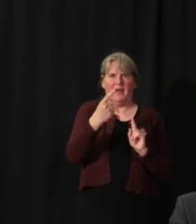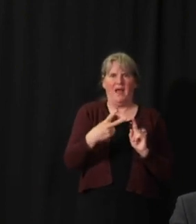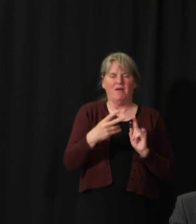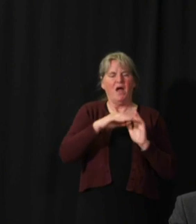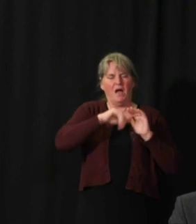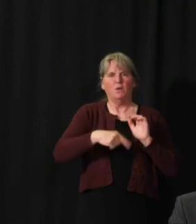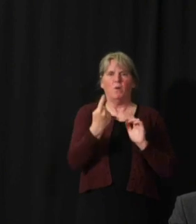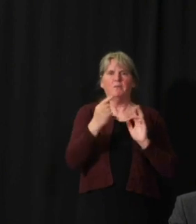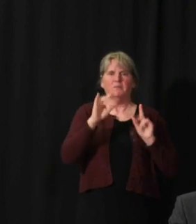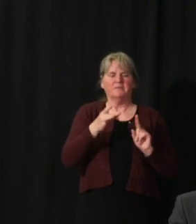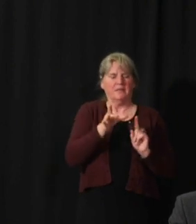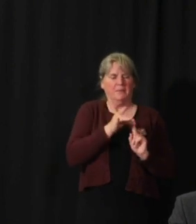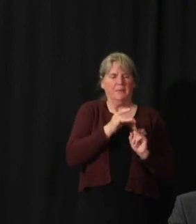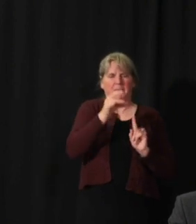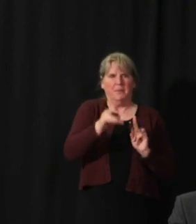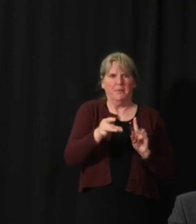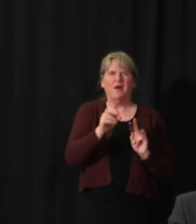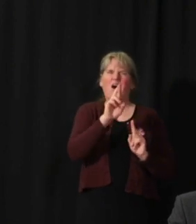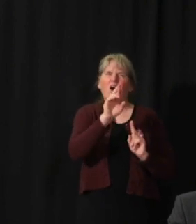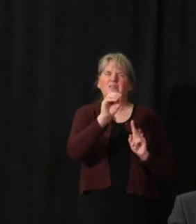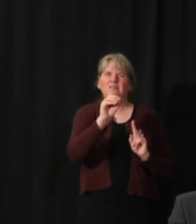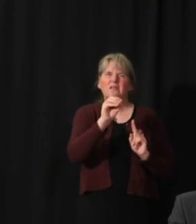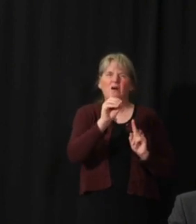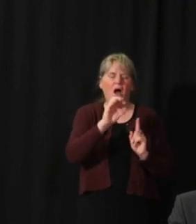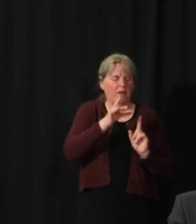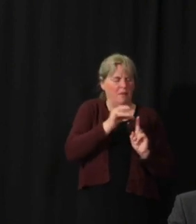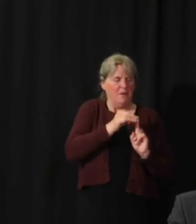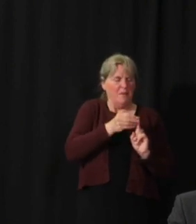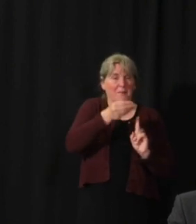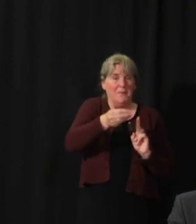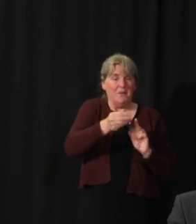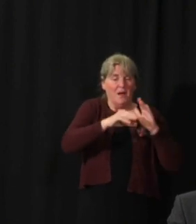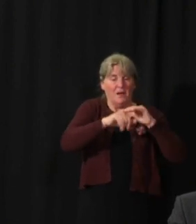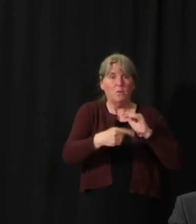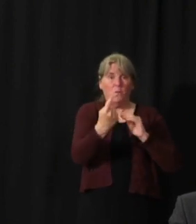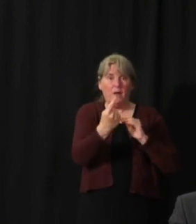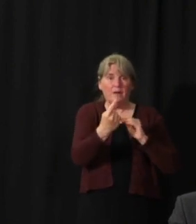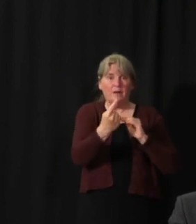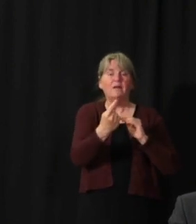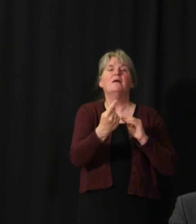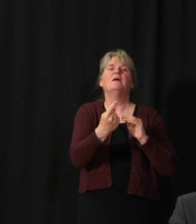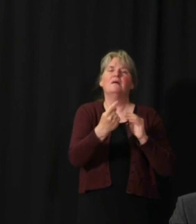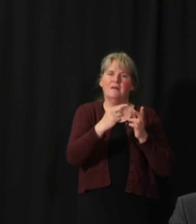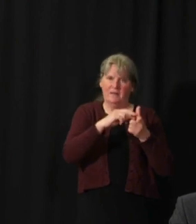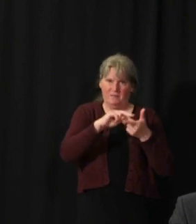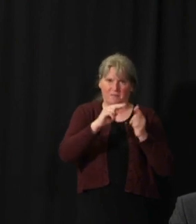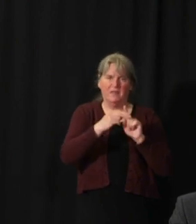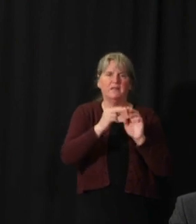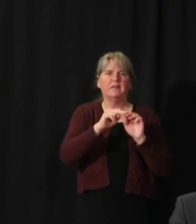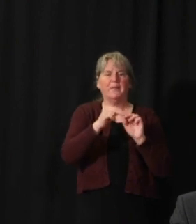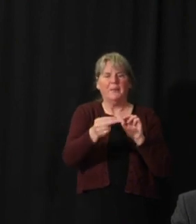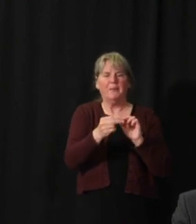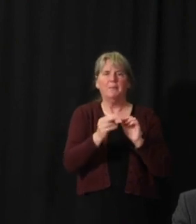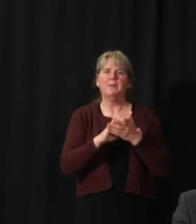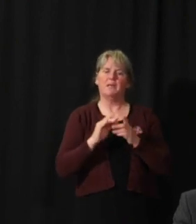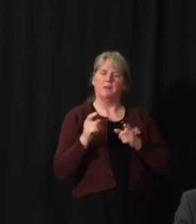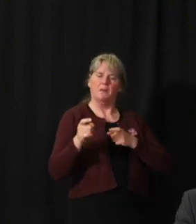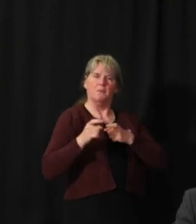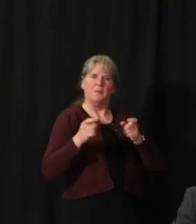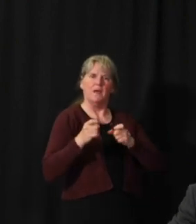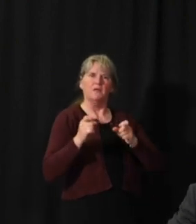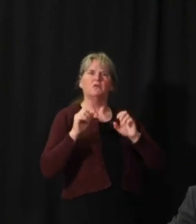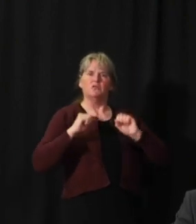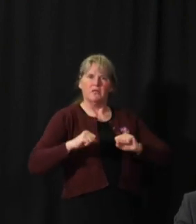than one, if the R0 or that infectivity is less than one to one, then we know that we're in control of